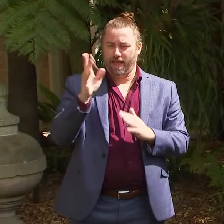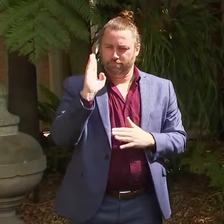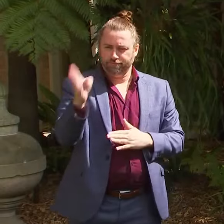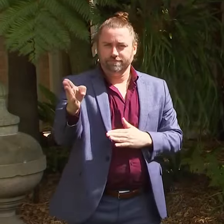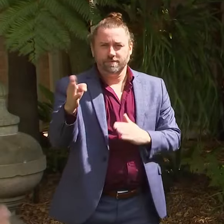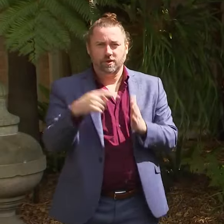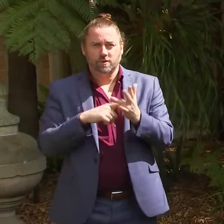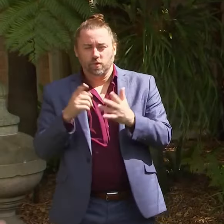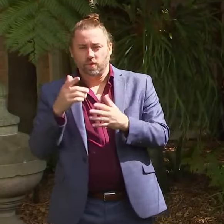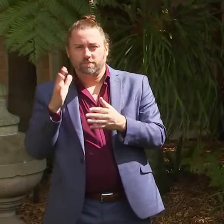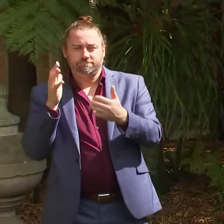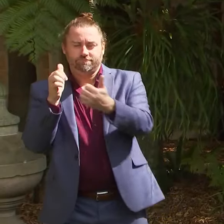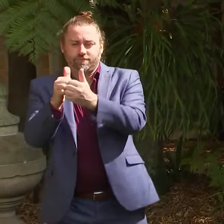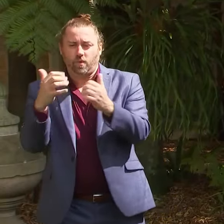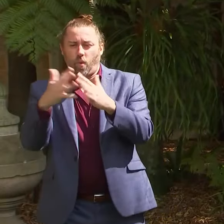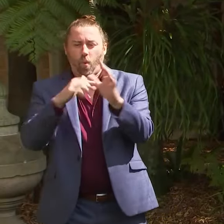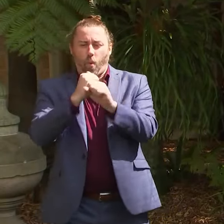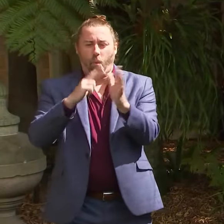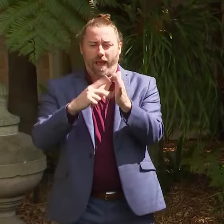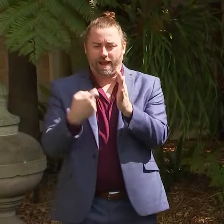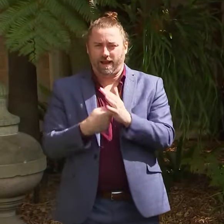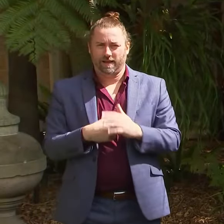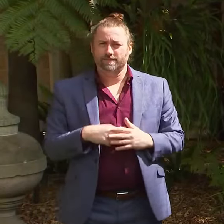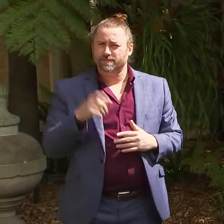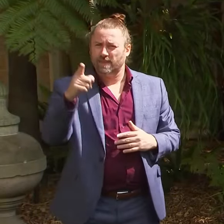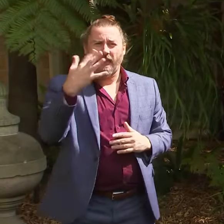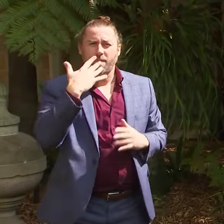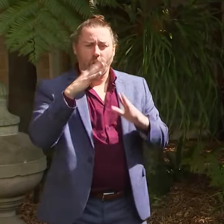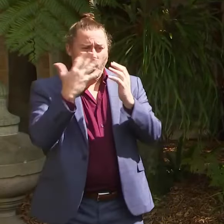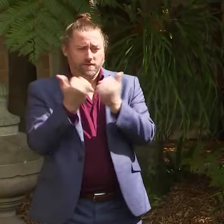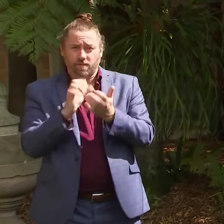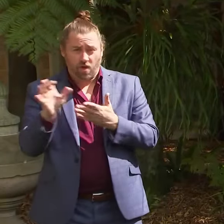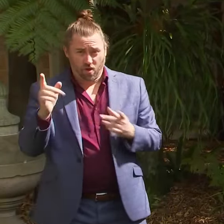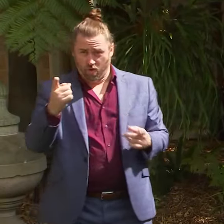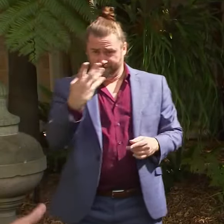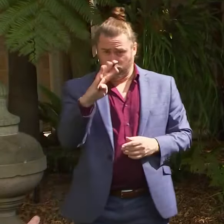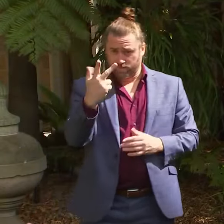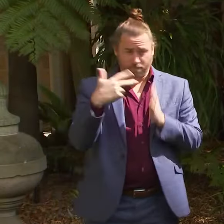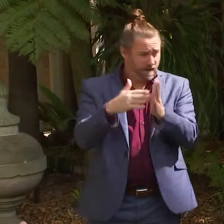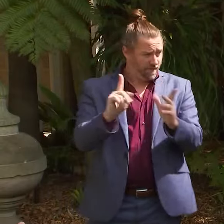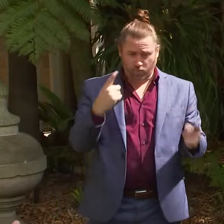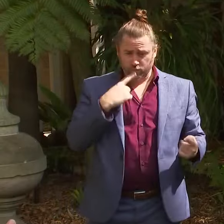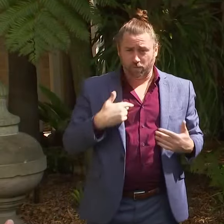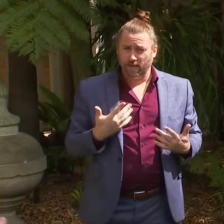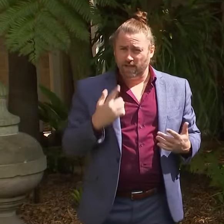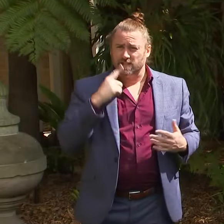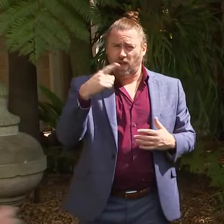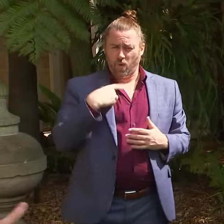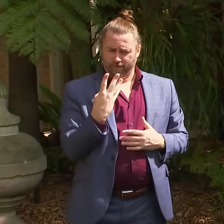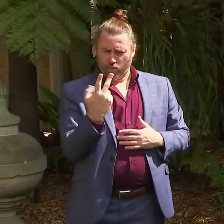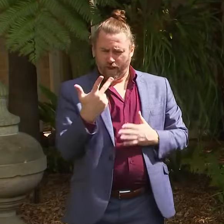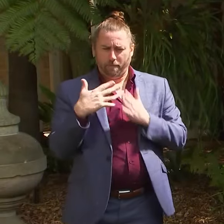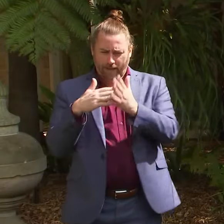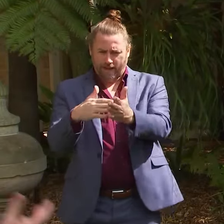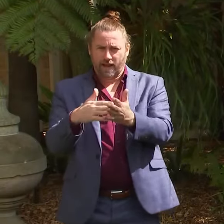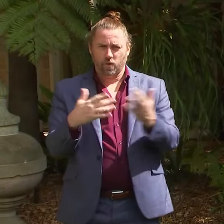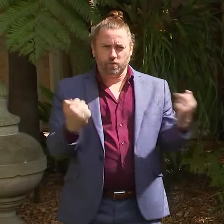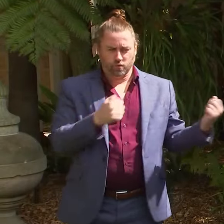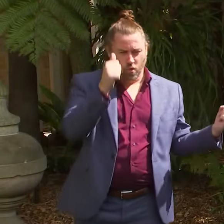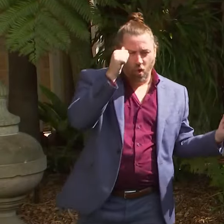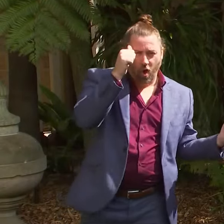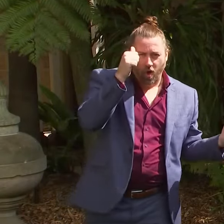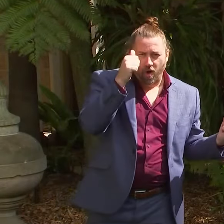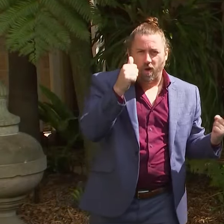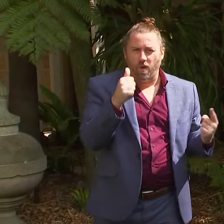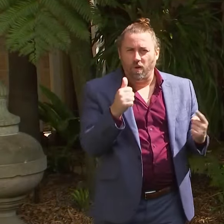can explain the process, but... total construction risk? Ah, these are the costs I've got. But are costs from the Premier 48, do we surely know how